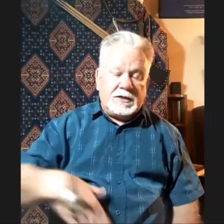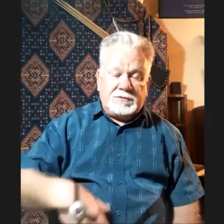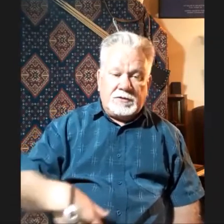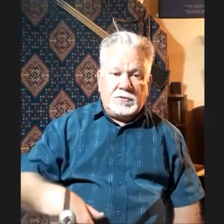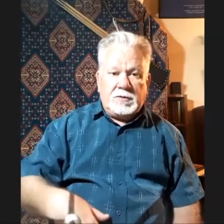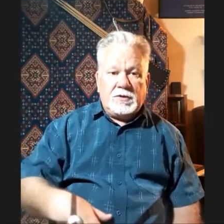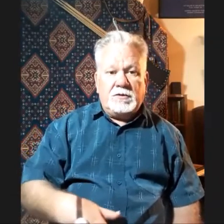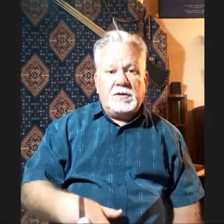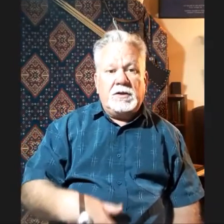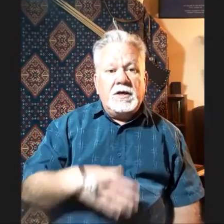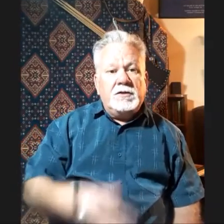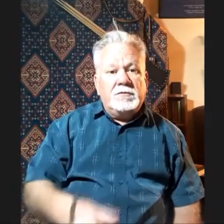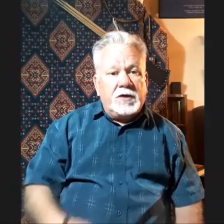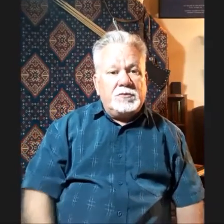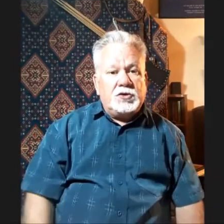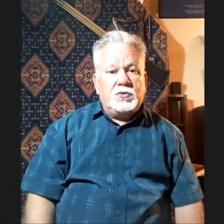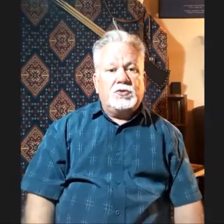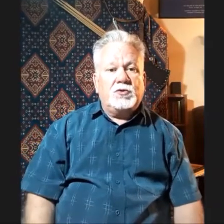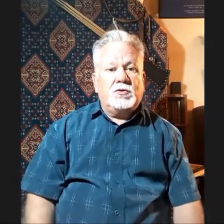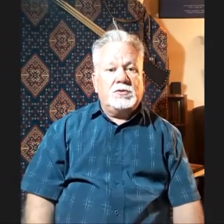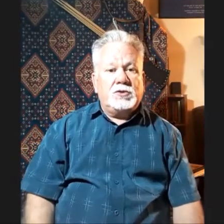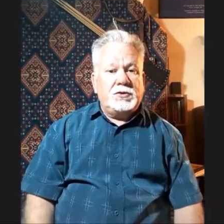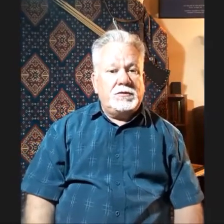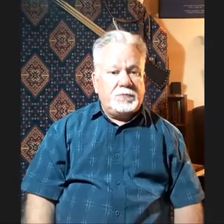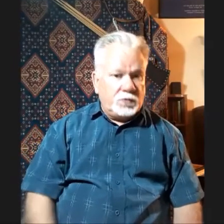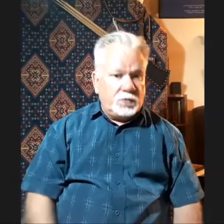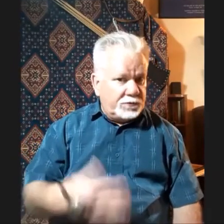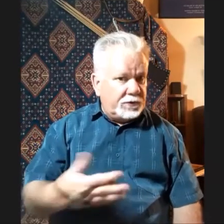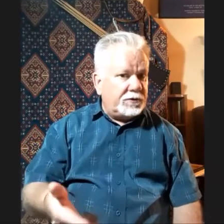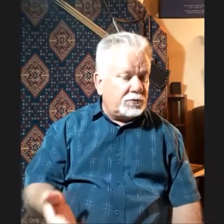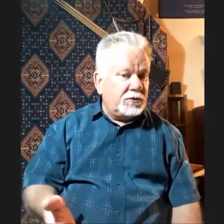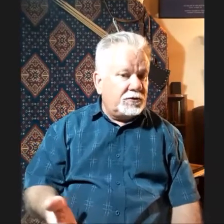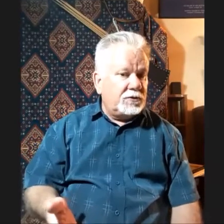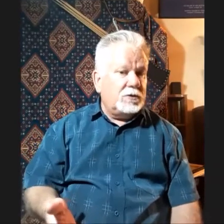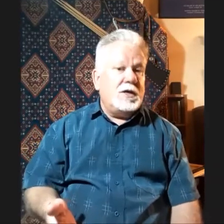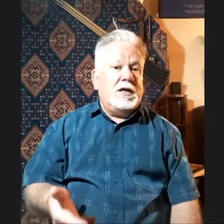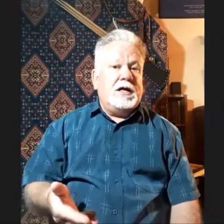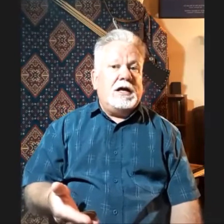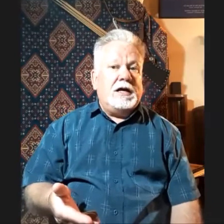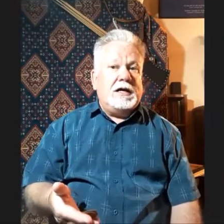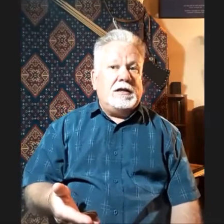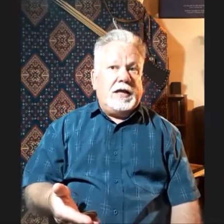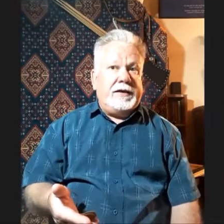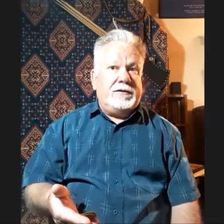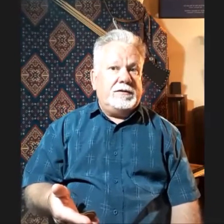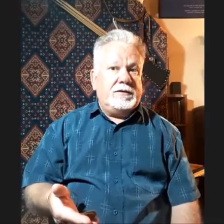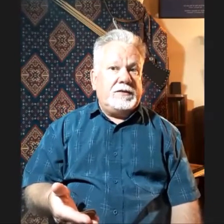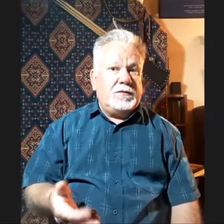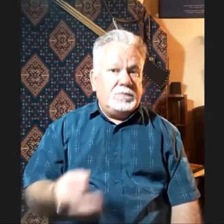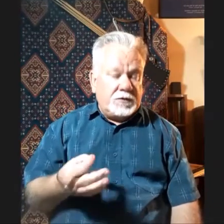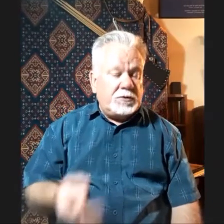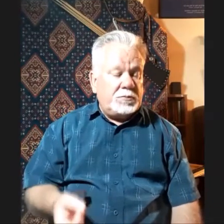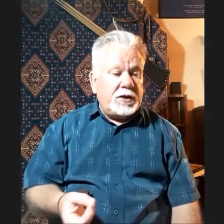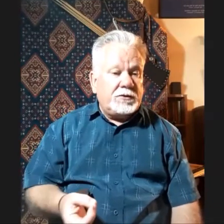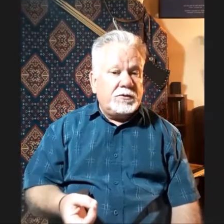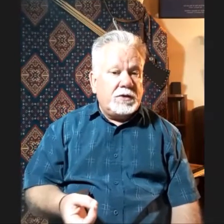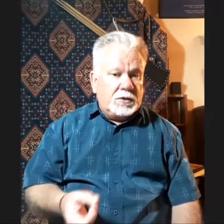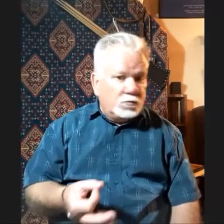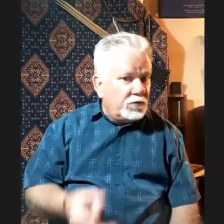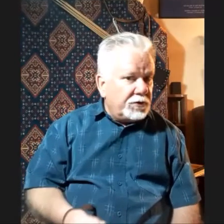half of the continent, developed short draw shooting for various reasons. And it's very practical, very